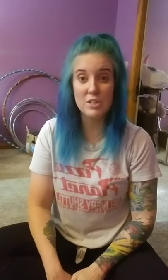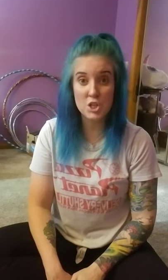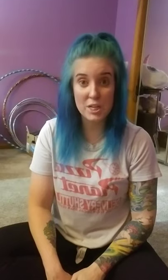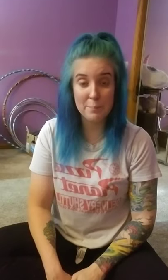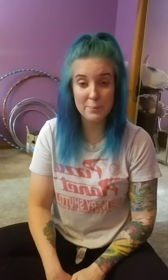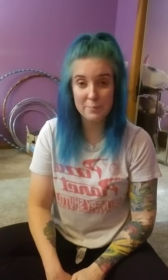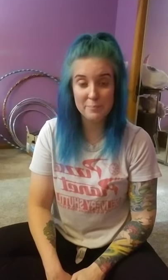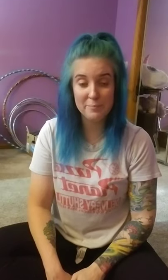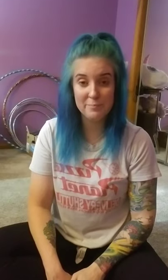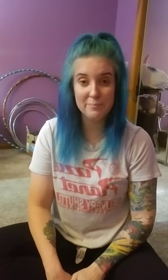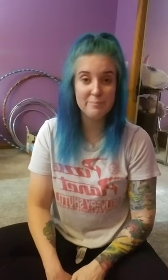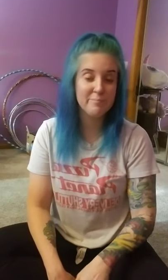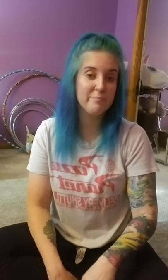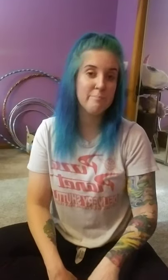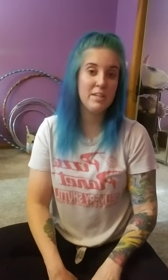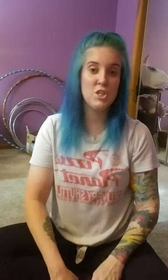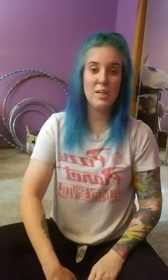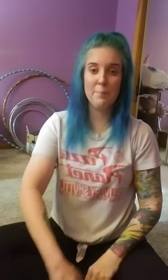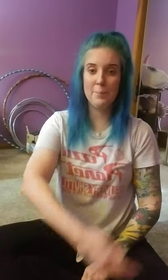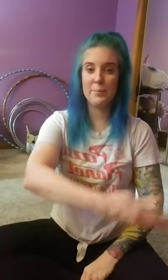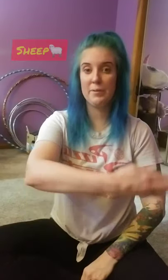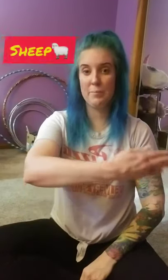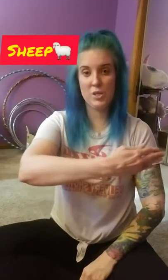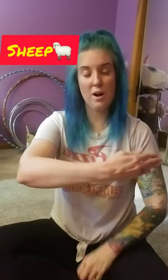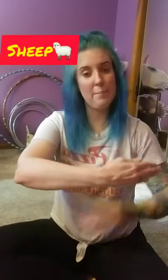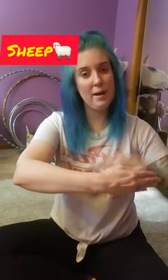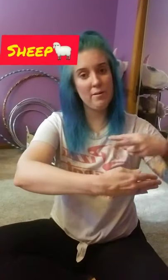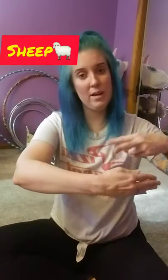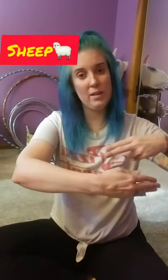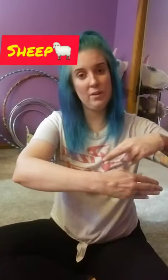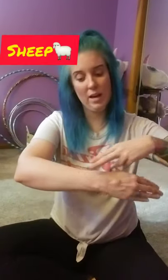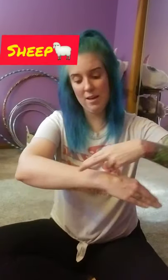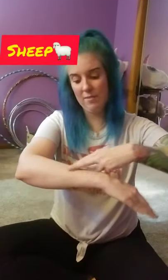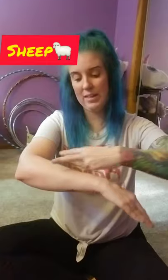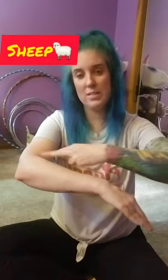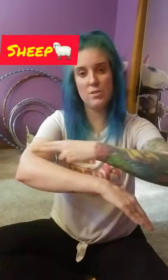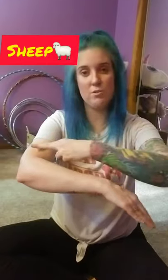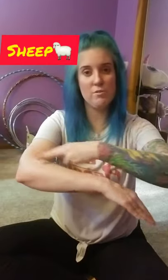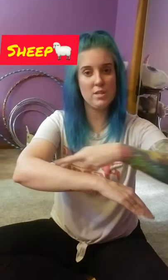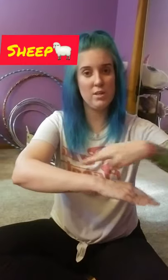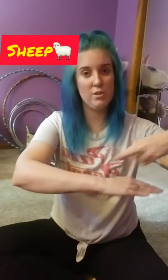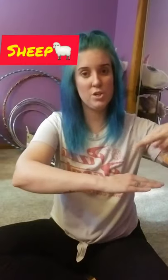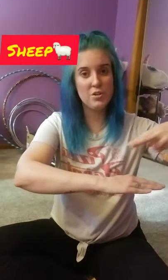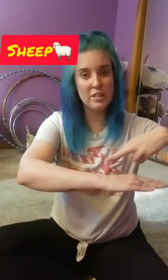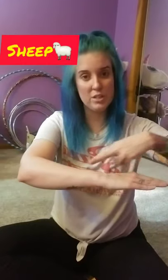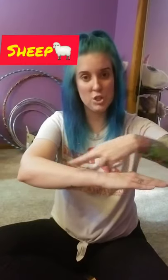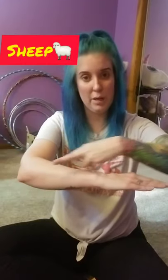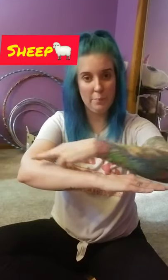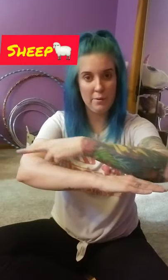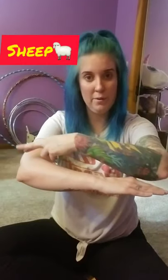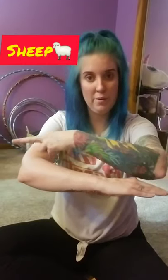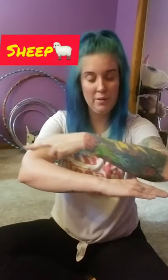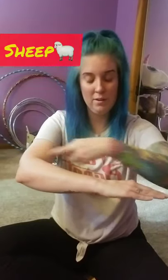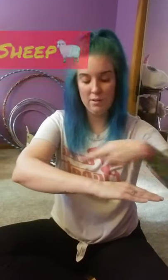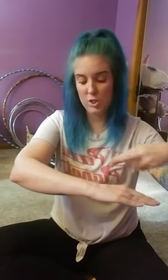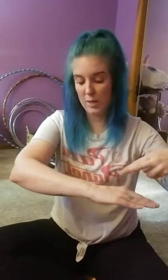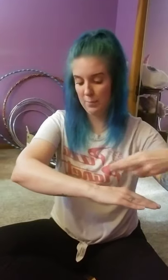a sheep. My sheep, you put your arm out and you kind of have like scissors like you're shearing the sheep. Sheep.